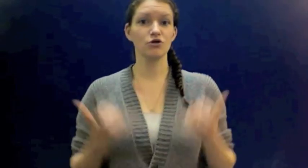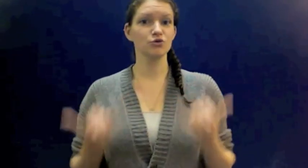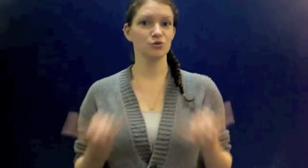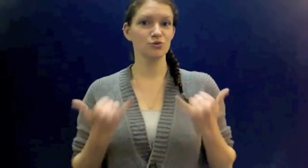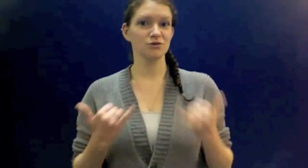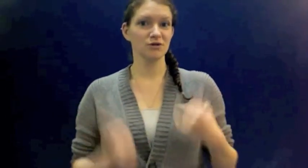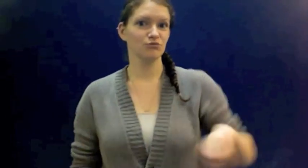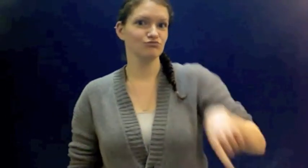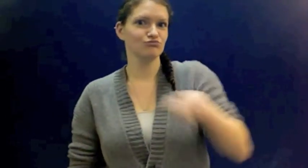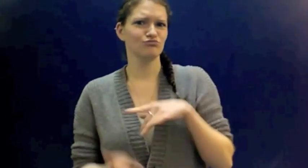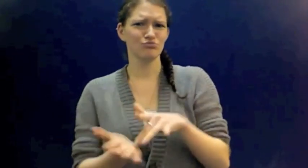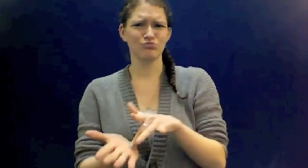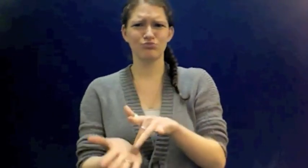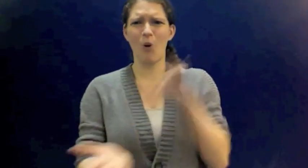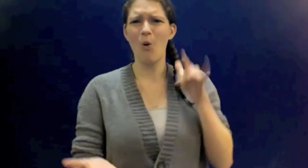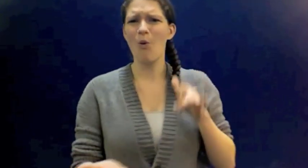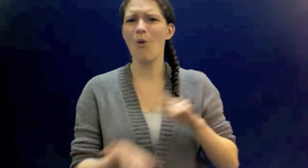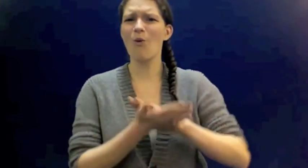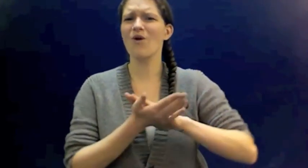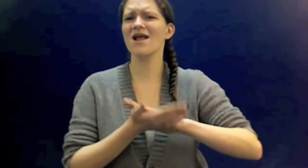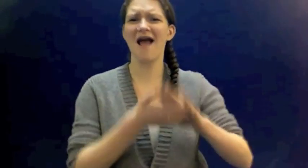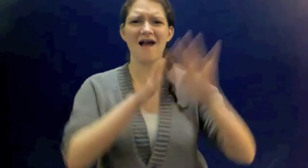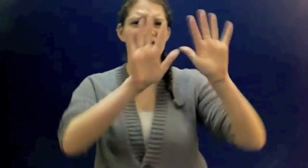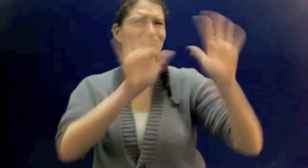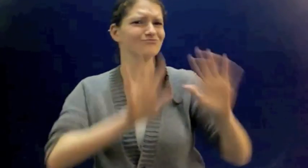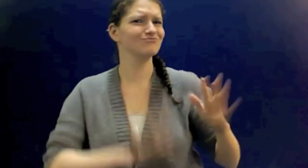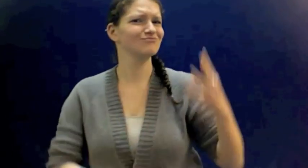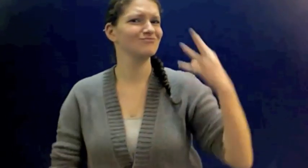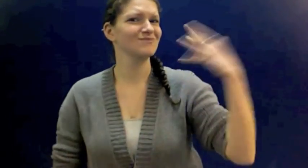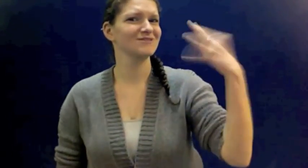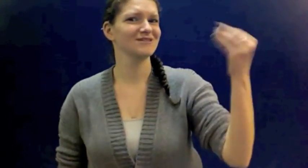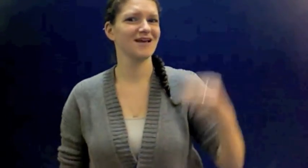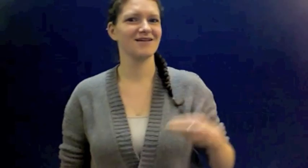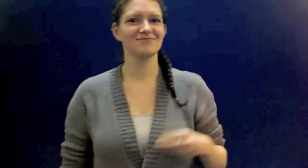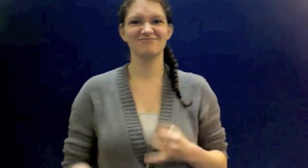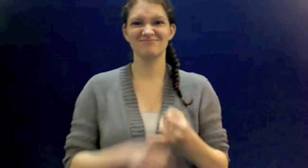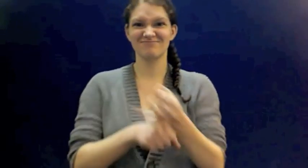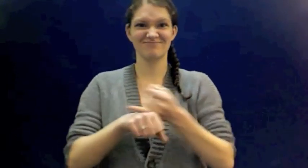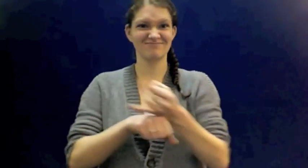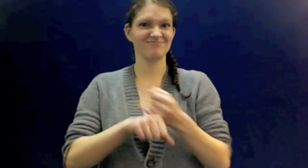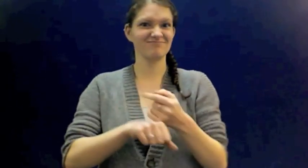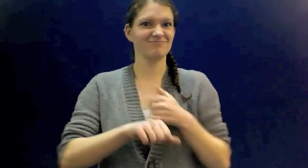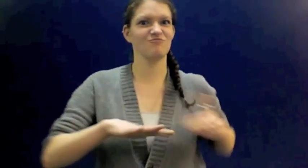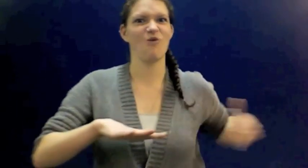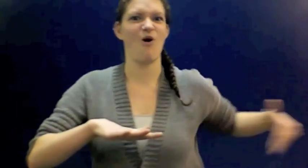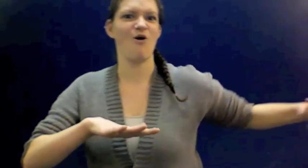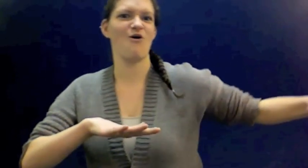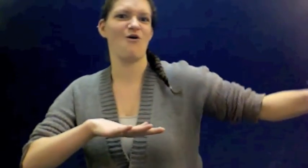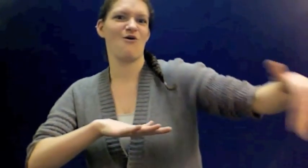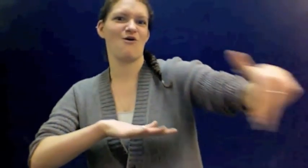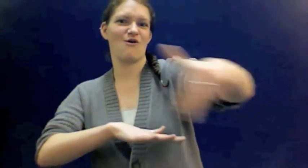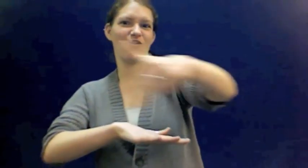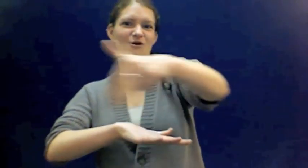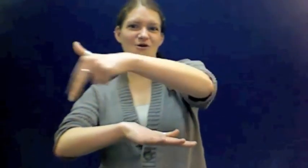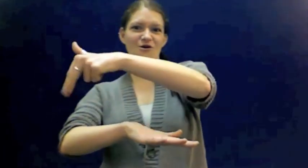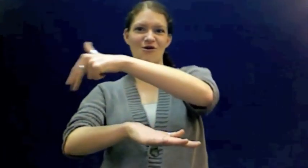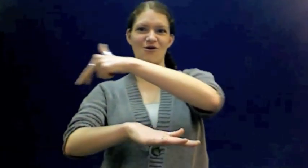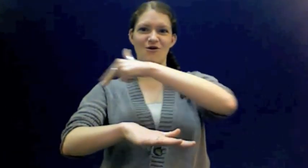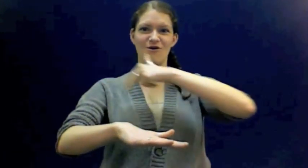Today we took full advantage of the warm weather and we went for a long nature walk around Mackworth Island.